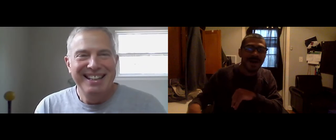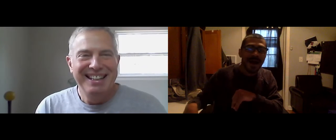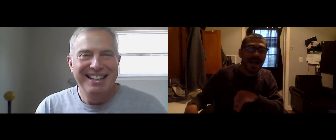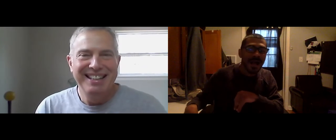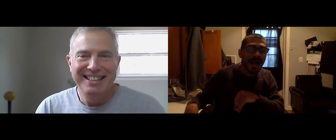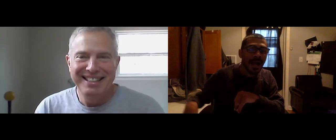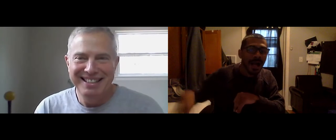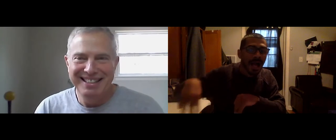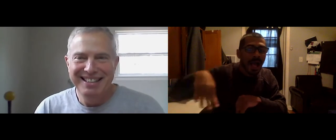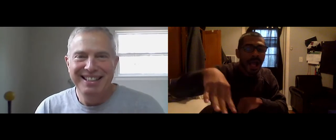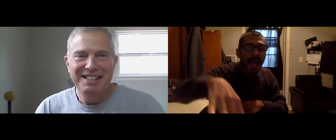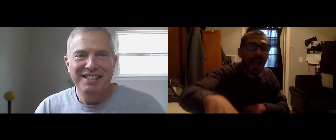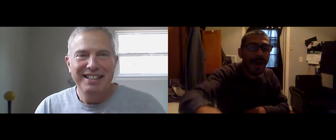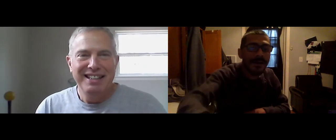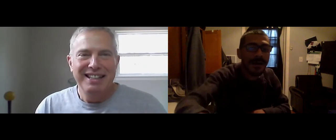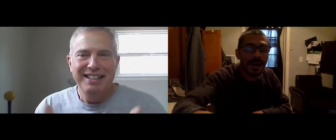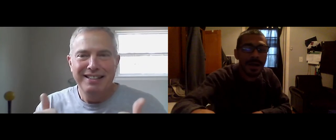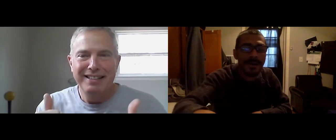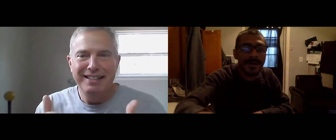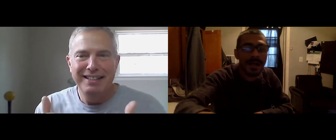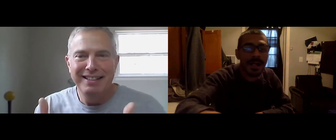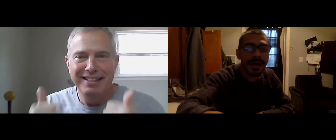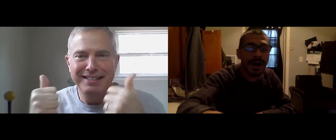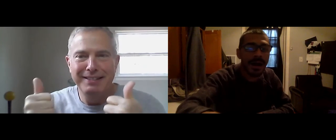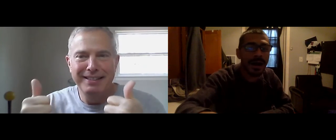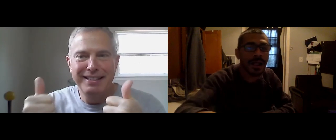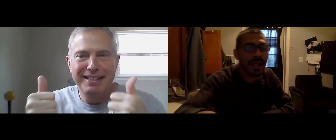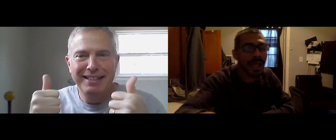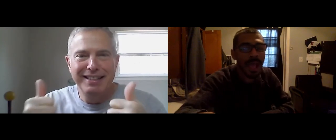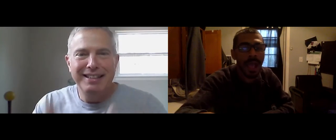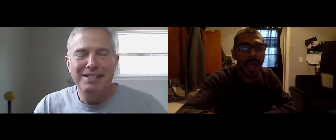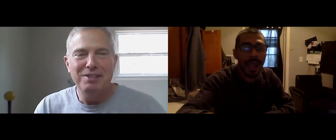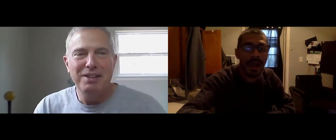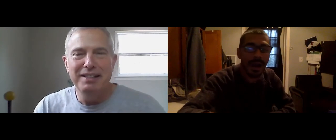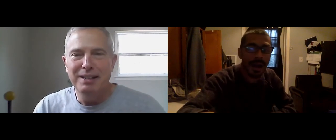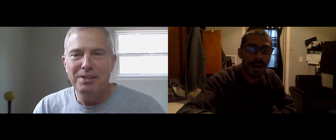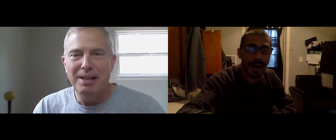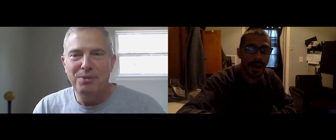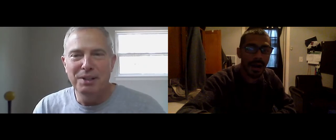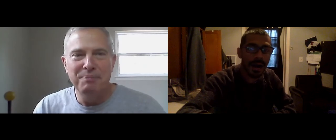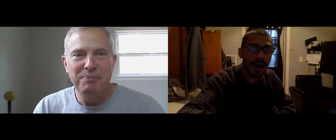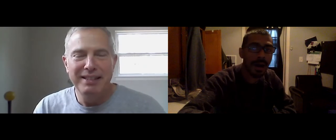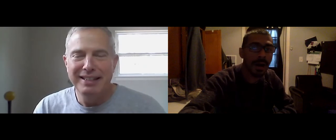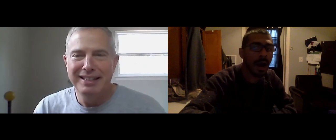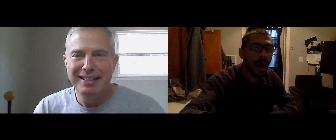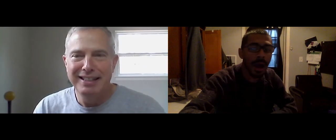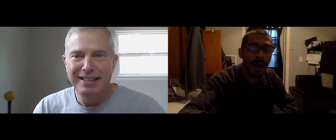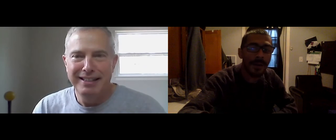so much. Have a good one. Sorry. That sounds great. That was fun.